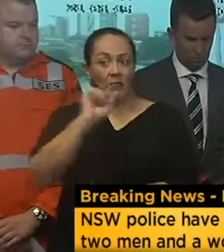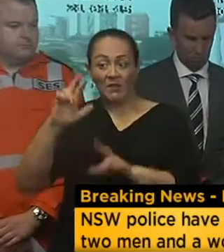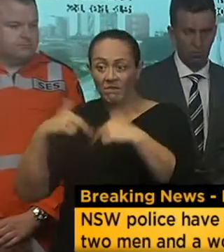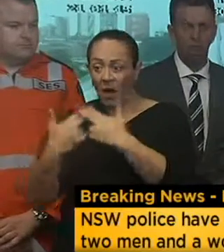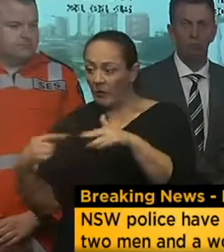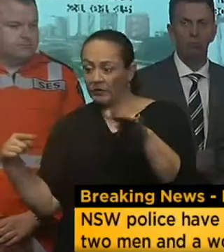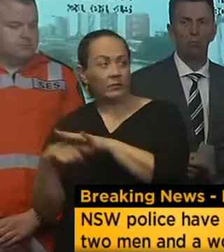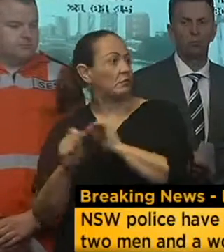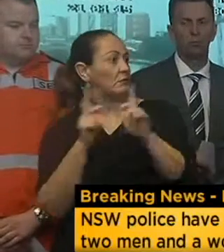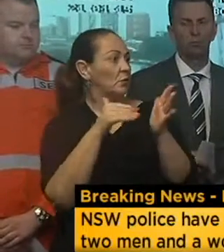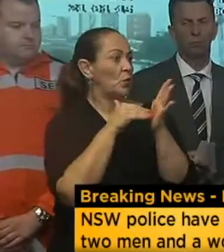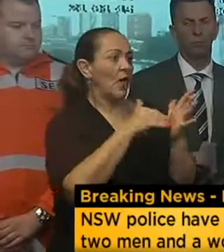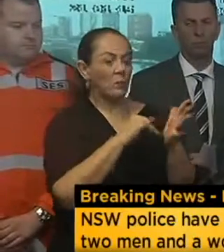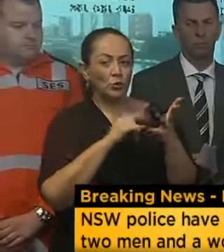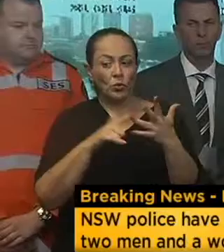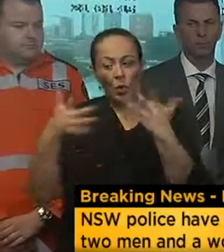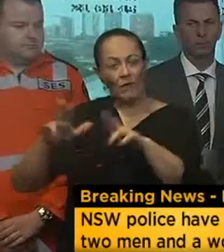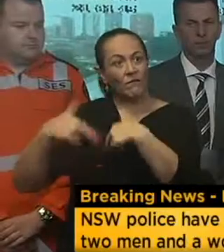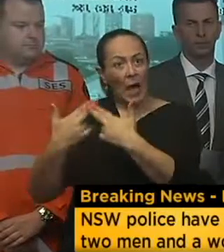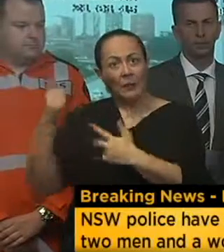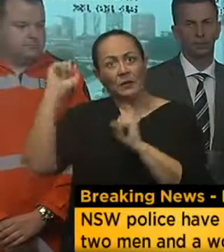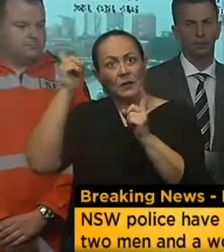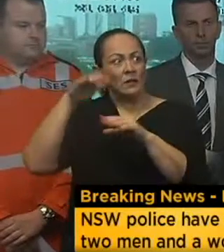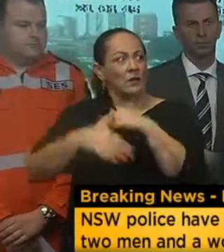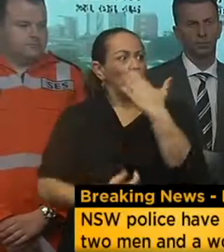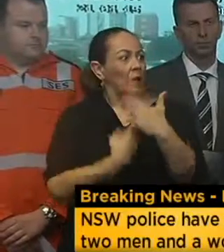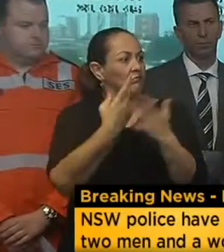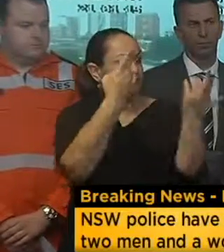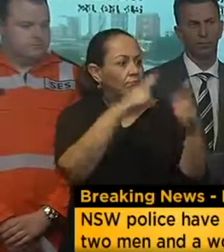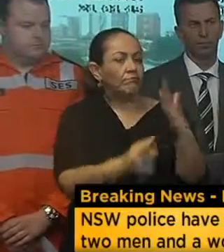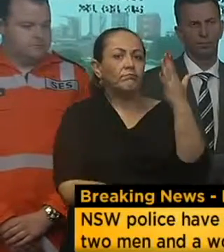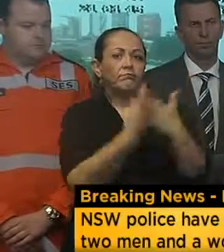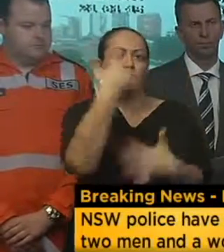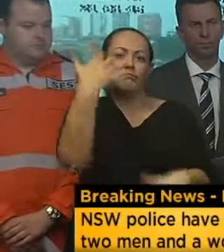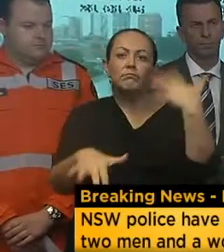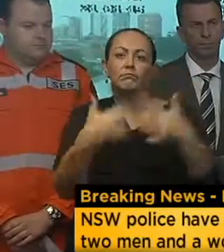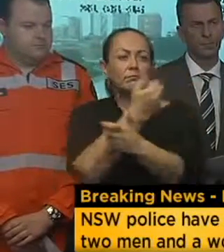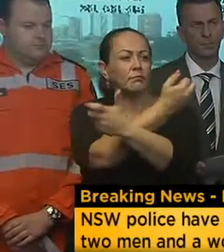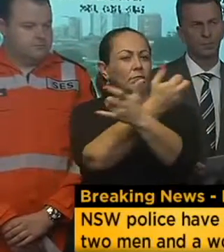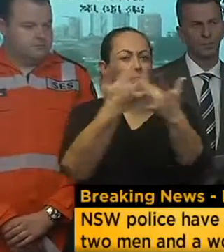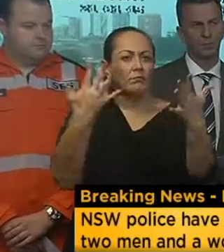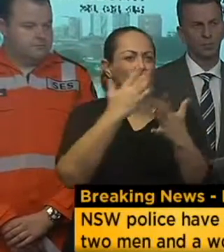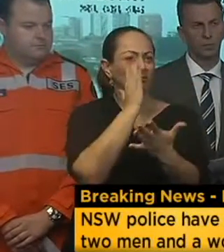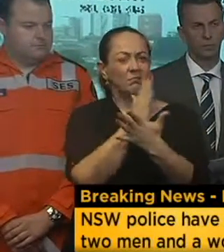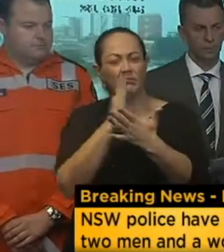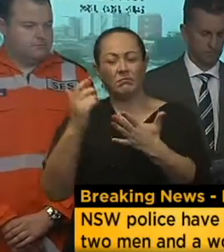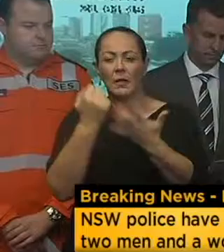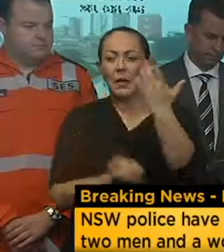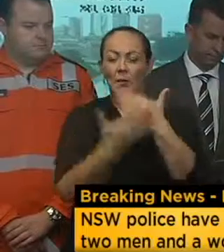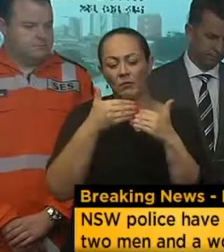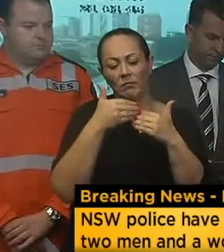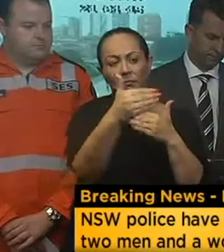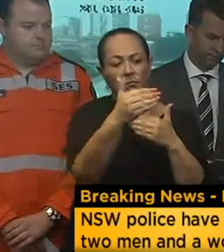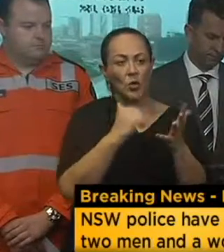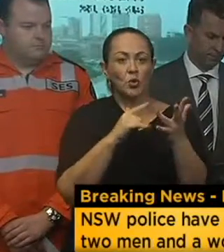worried sick about the fact that we have fatalities and we have injuries occurring from one hour to the next. I